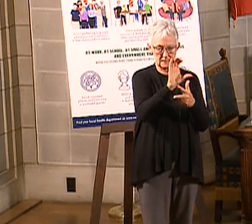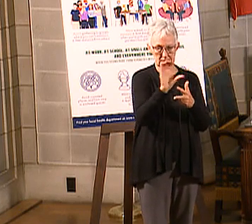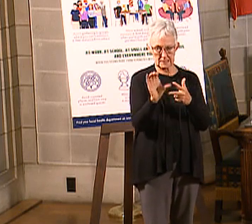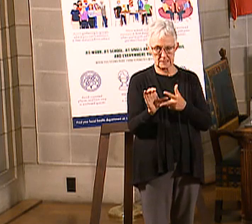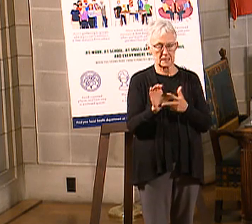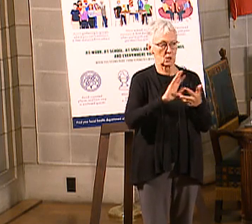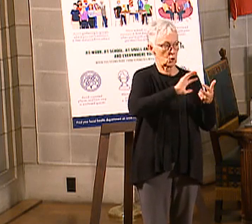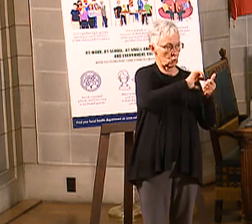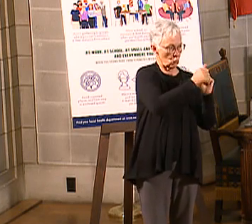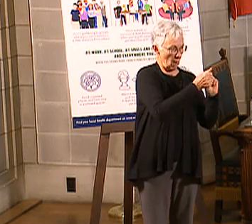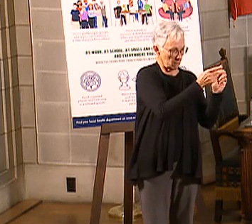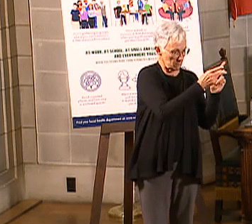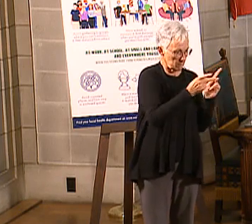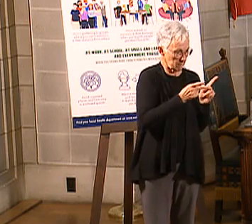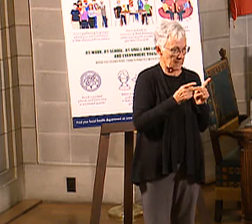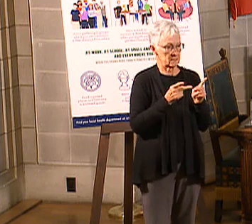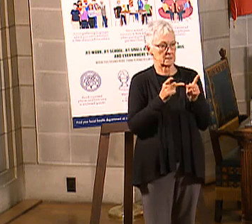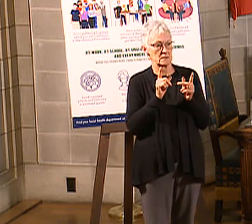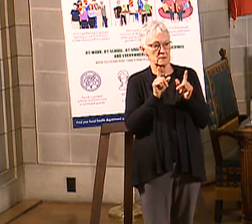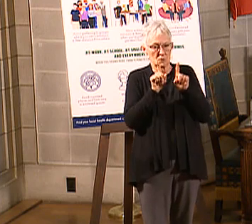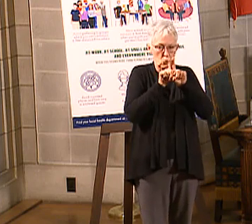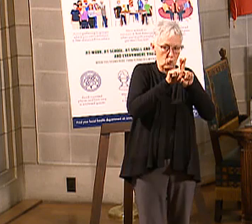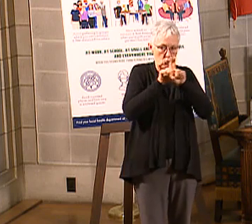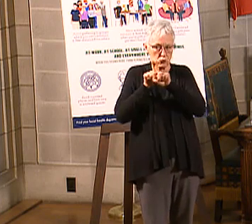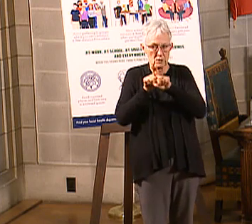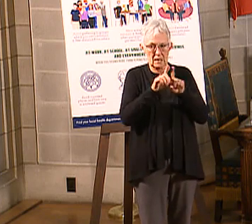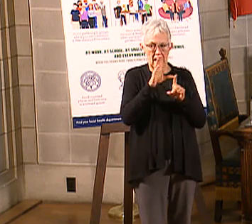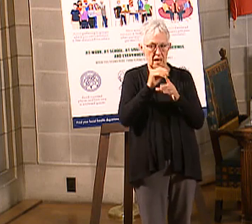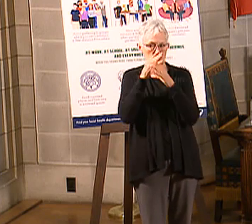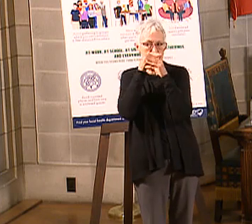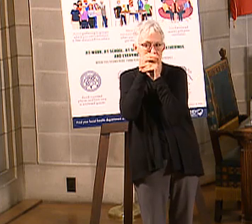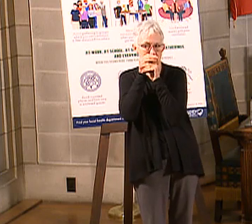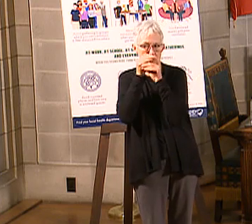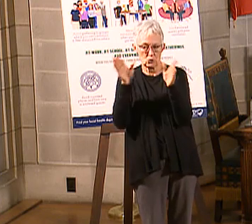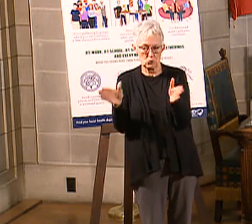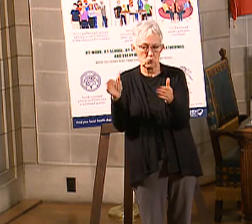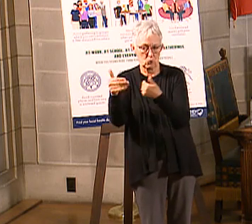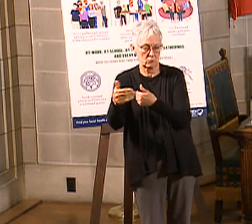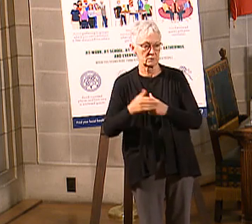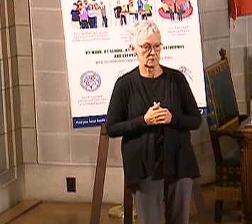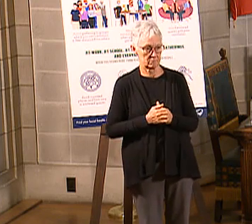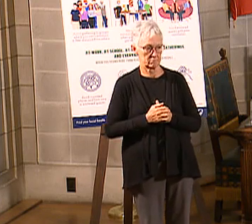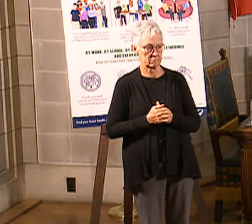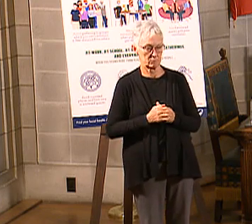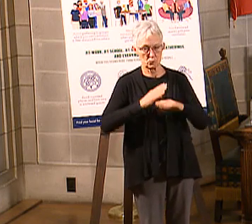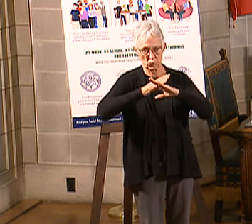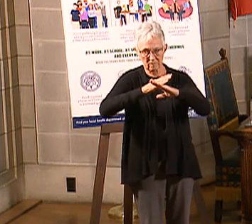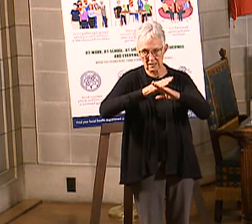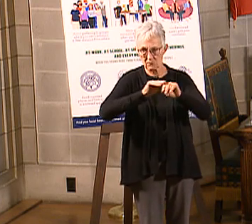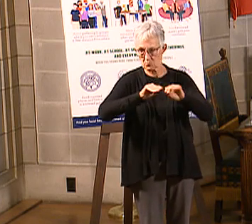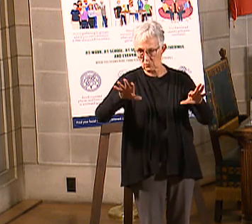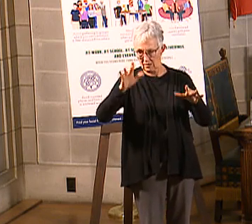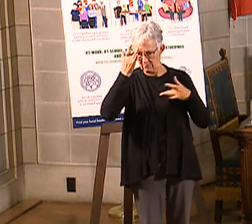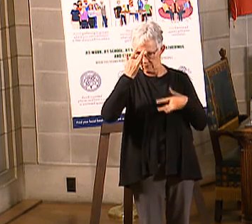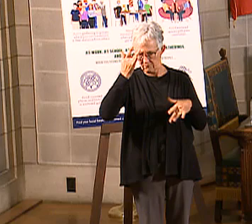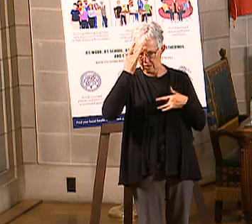spaces, close contact, and confined spaces. That will help us slow the spread of the virus. Thank you all very much.